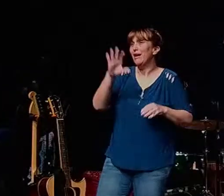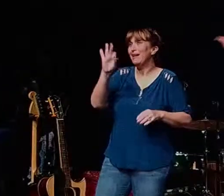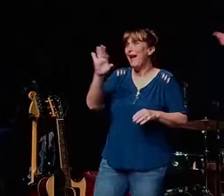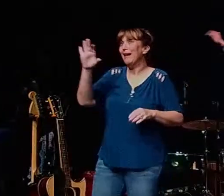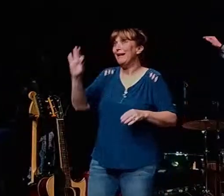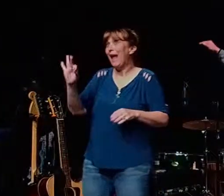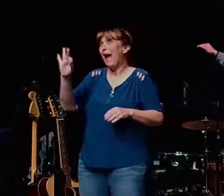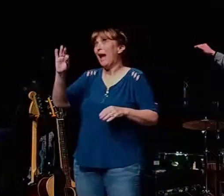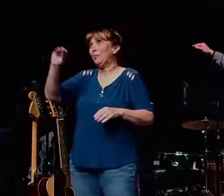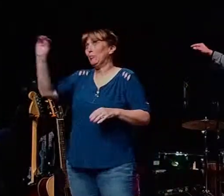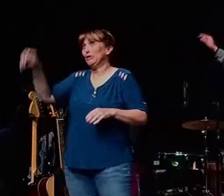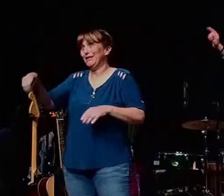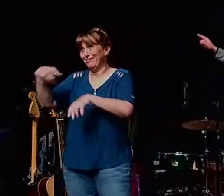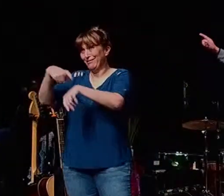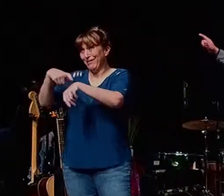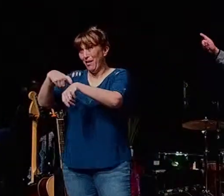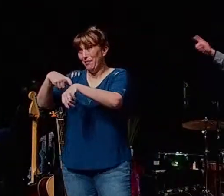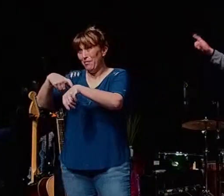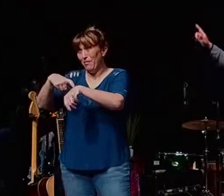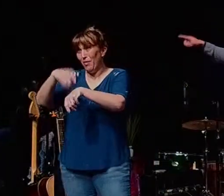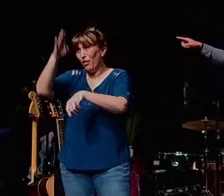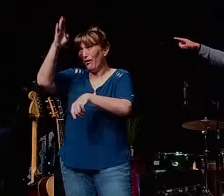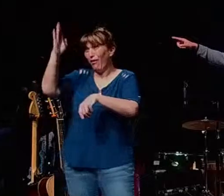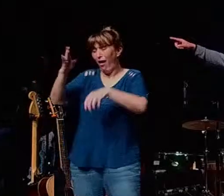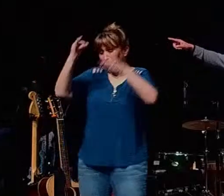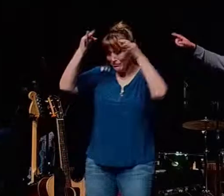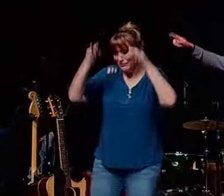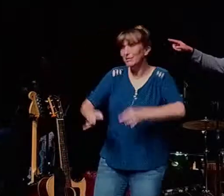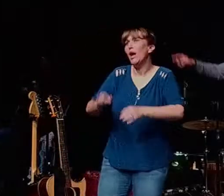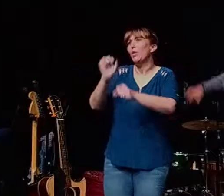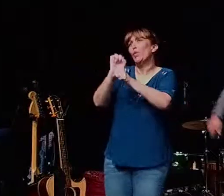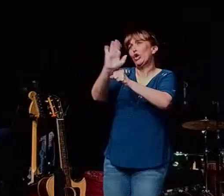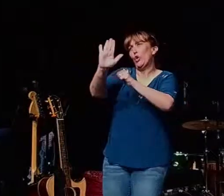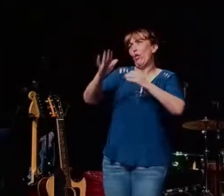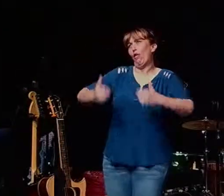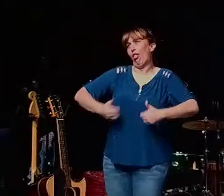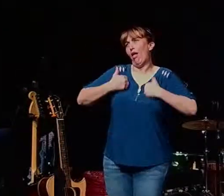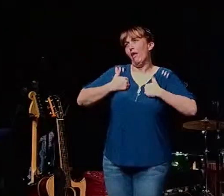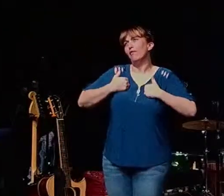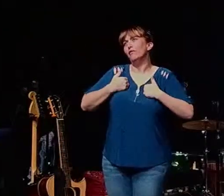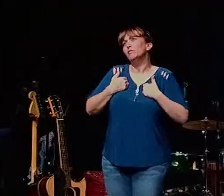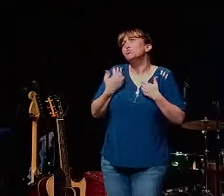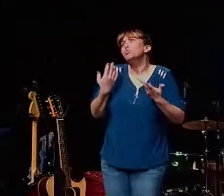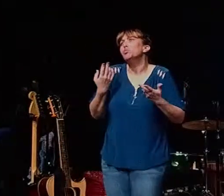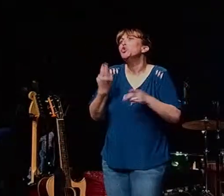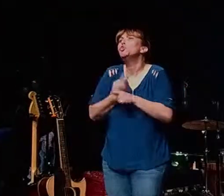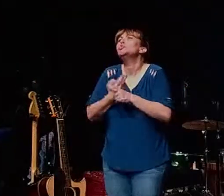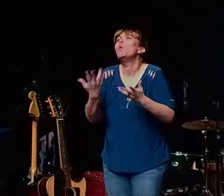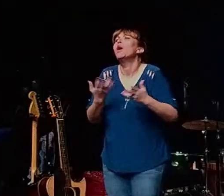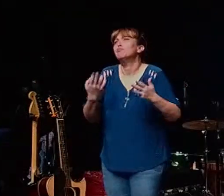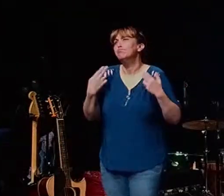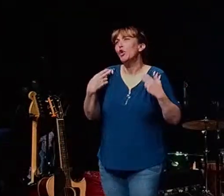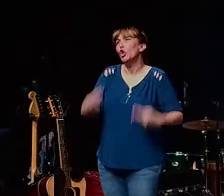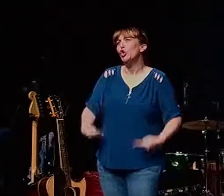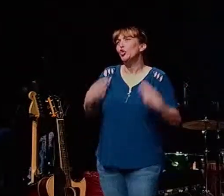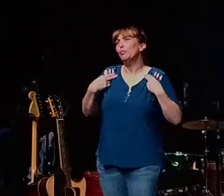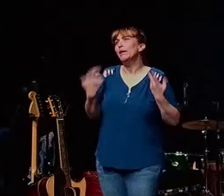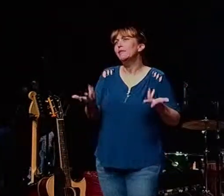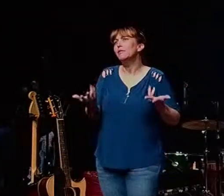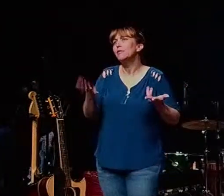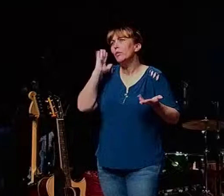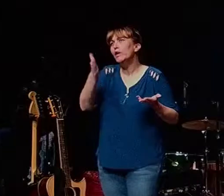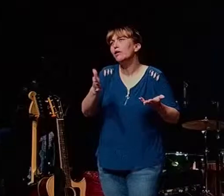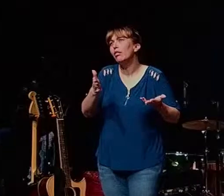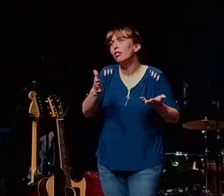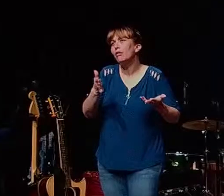99.9999% of the time where god one decides to work in your life he will use a human being to work in your life to speak